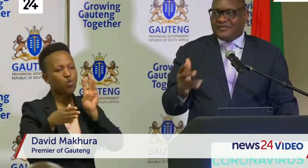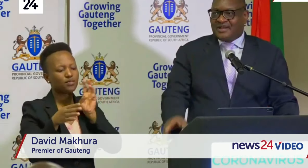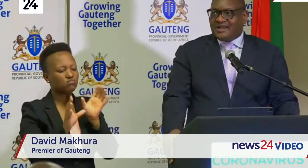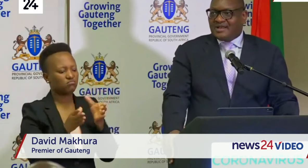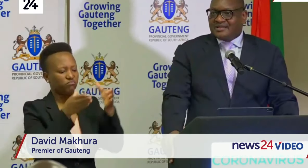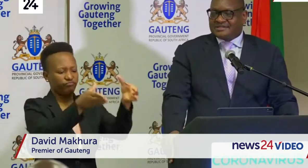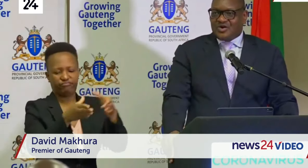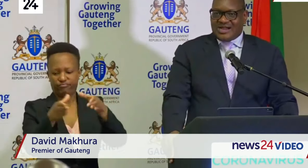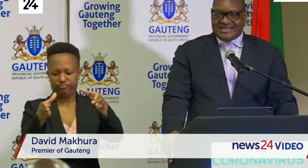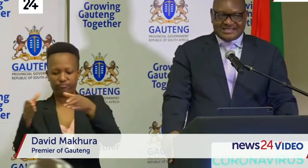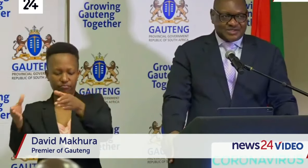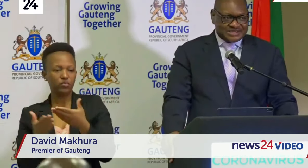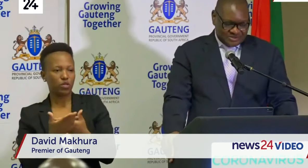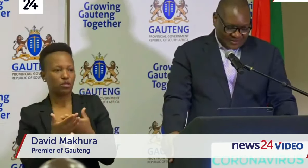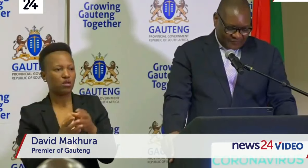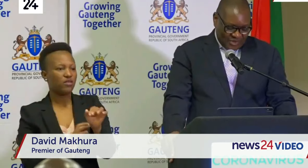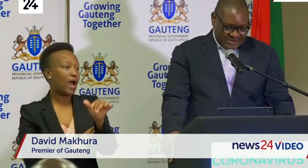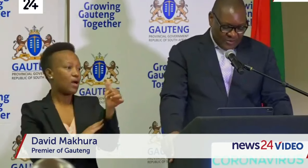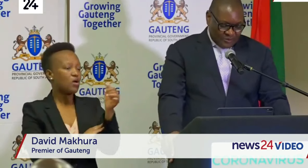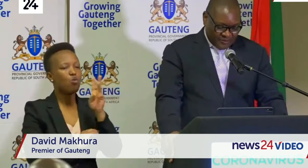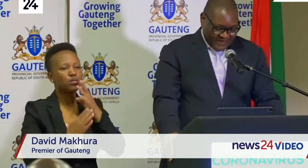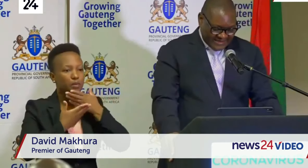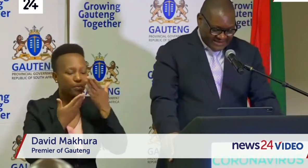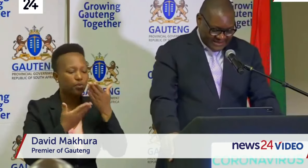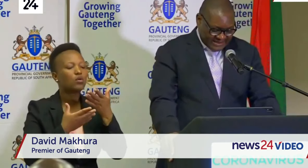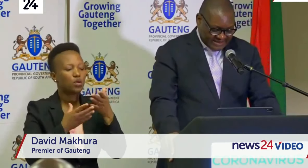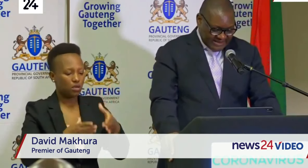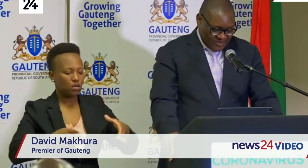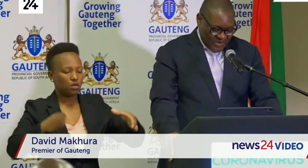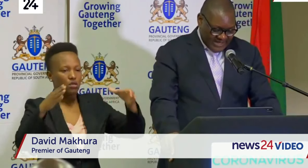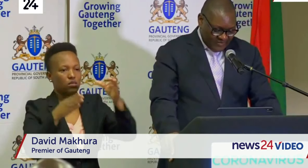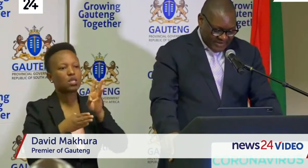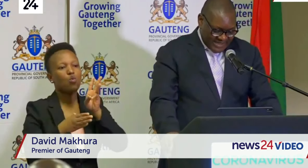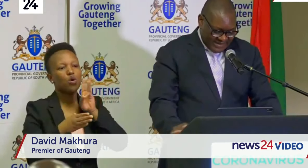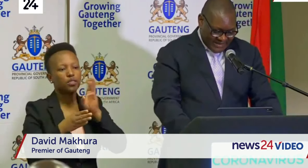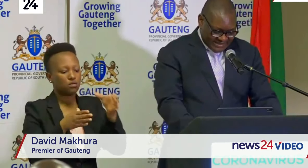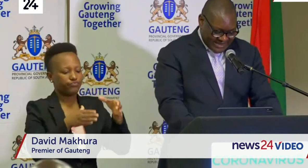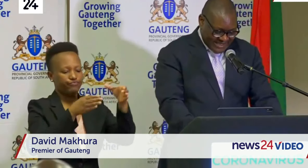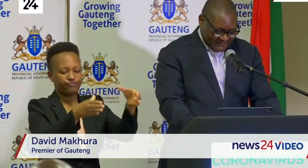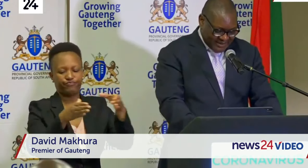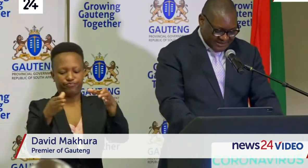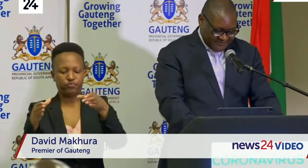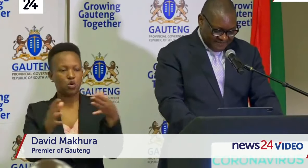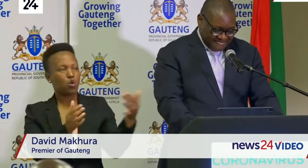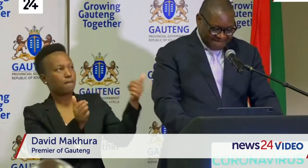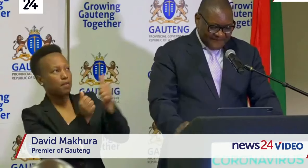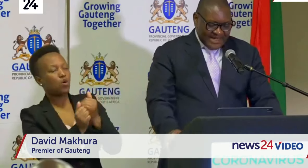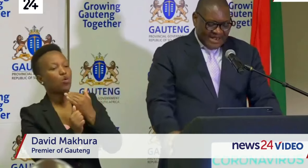no other sources of water, we will provide this working with our national government.